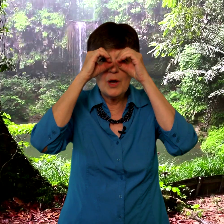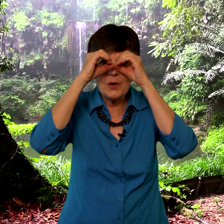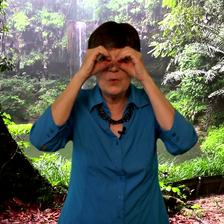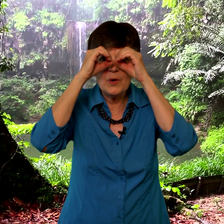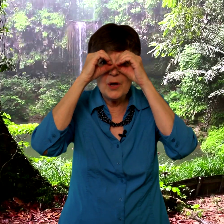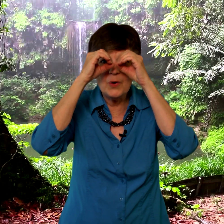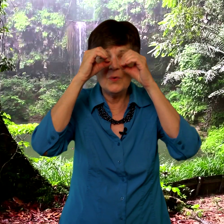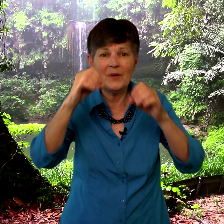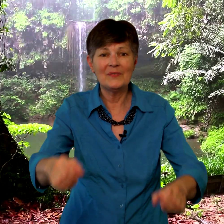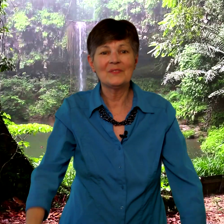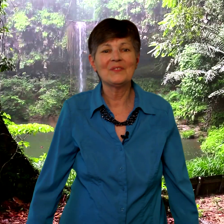whoo, whoo.